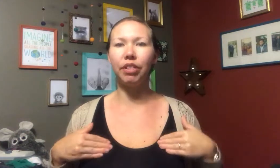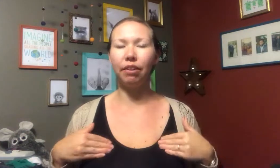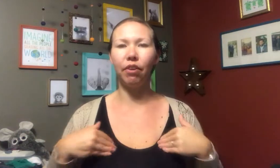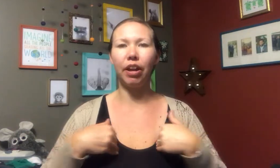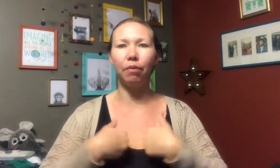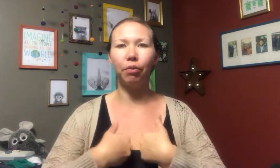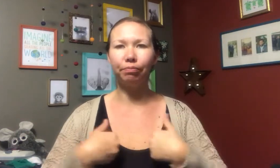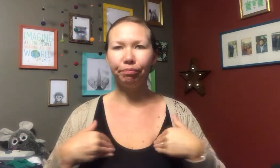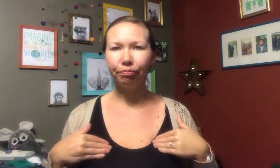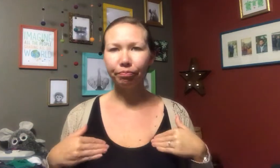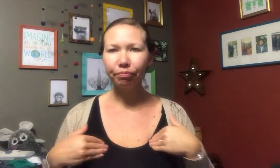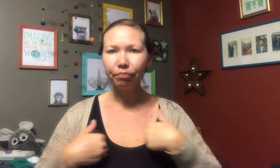sign for animal.